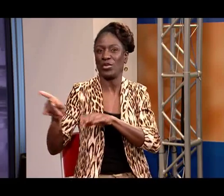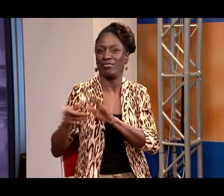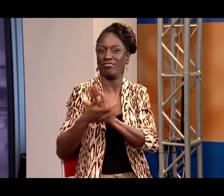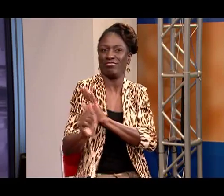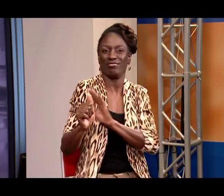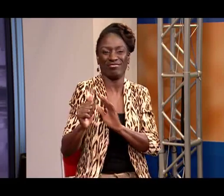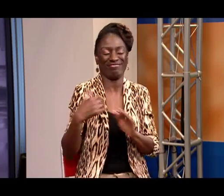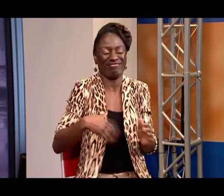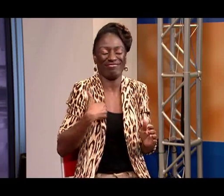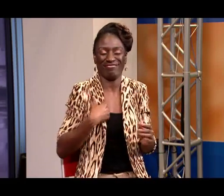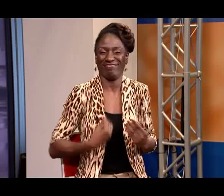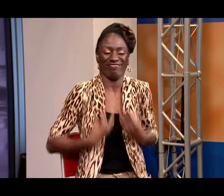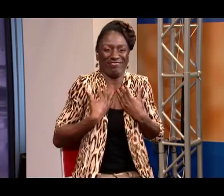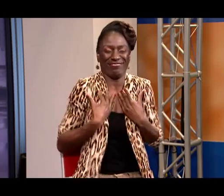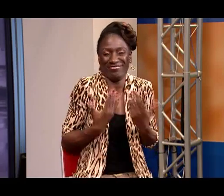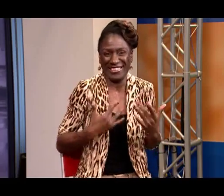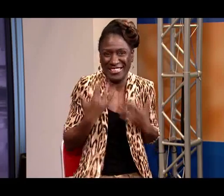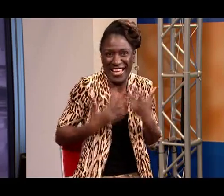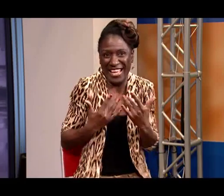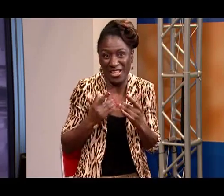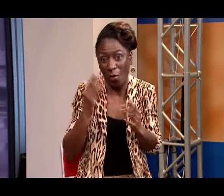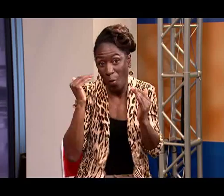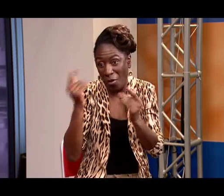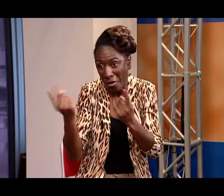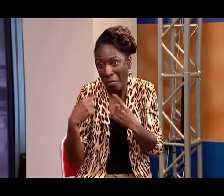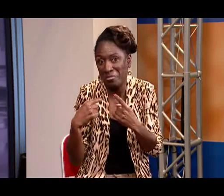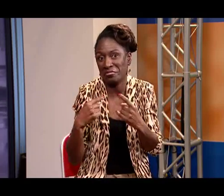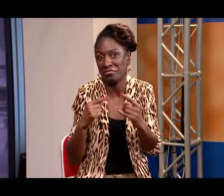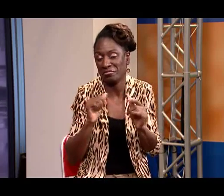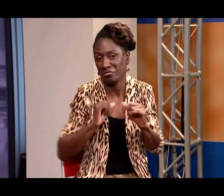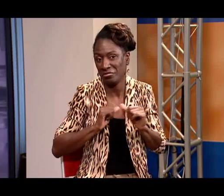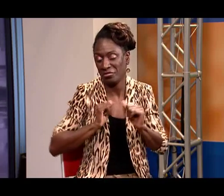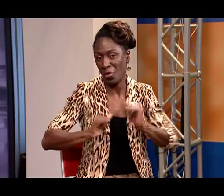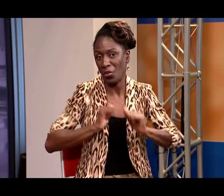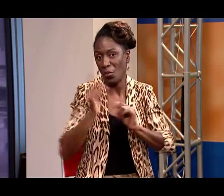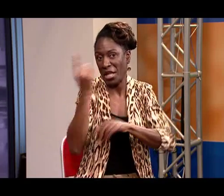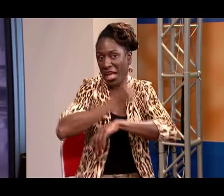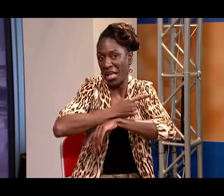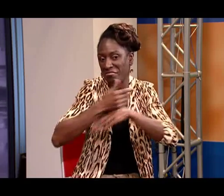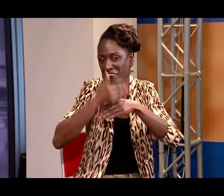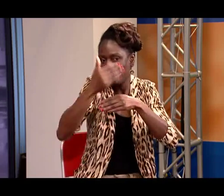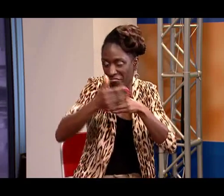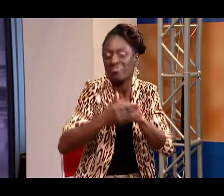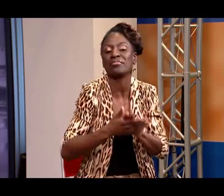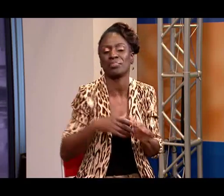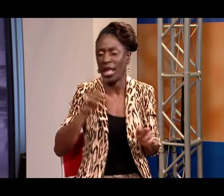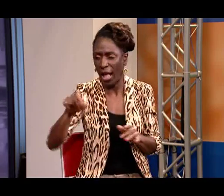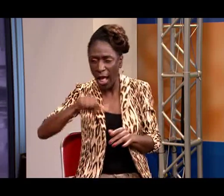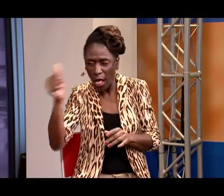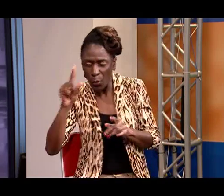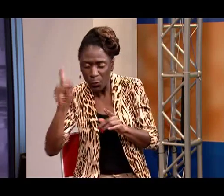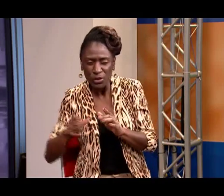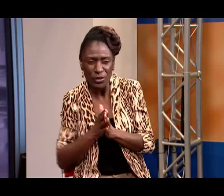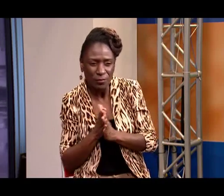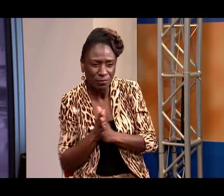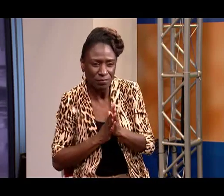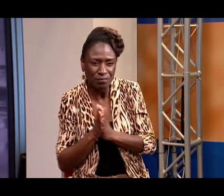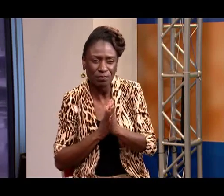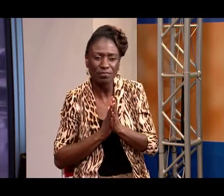between the two groups and how they use some facial expressions really interesting hopefully you can come back and do a performance for us someday I